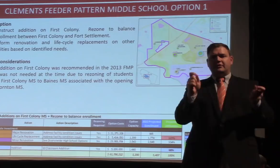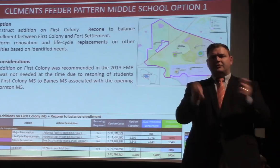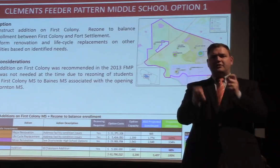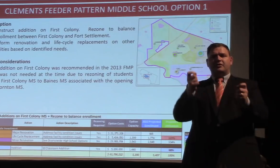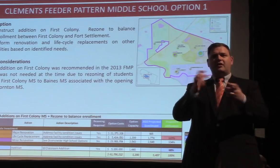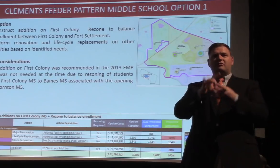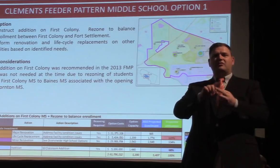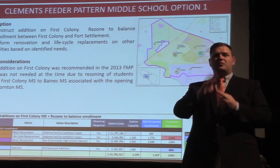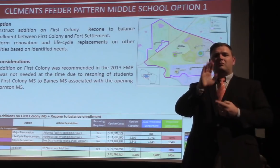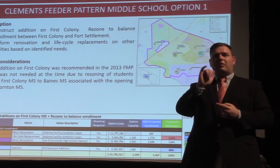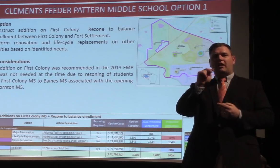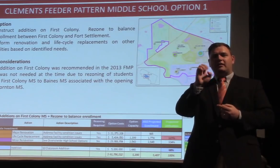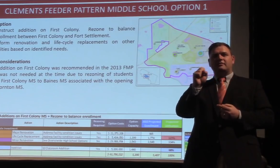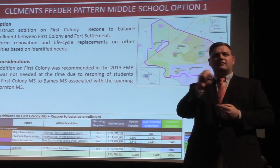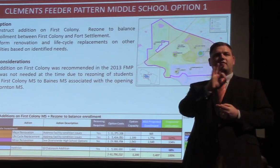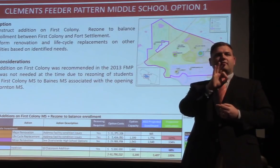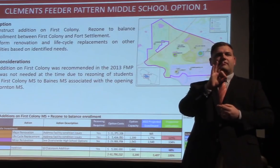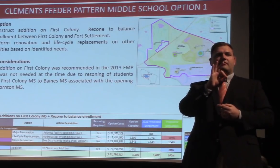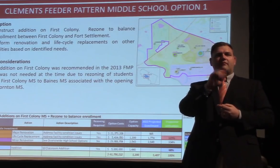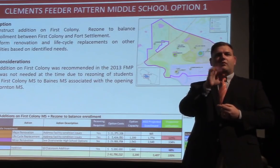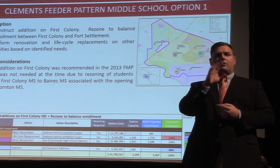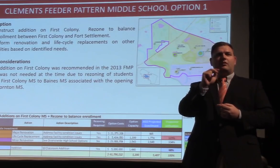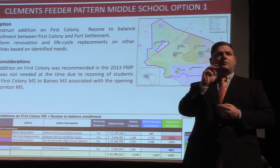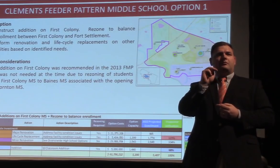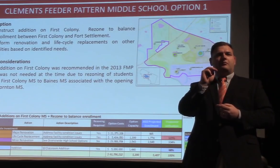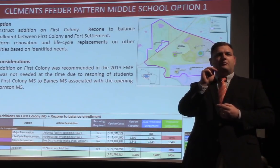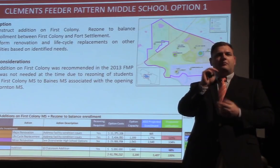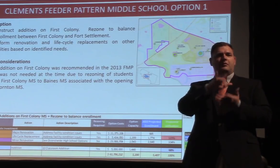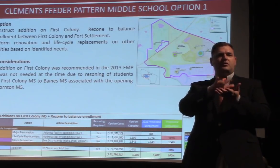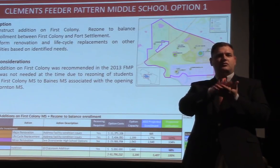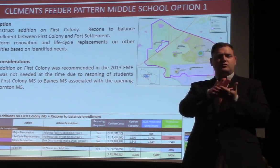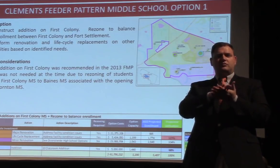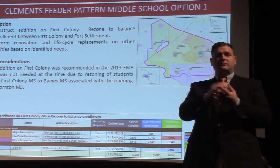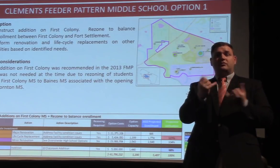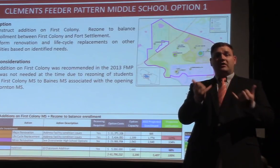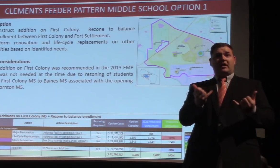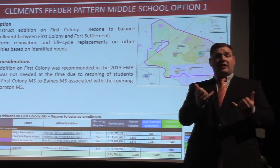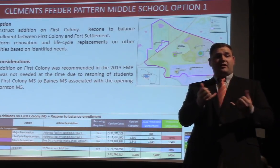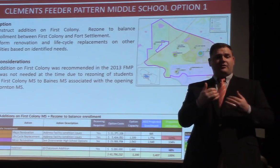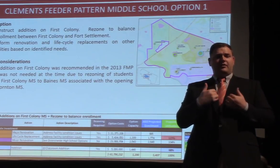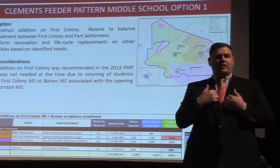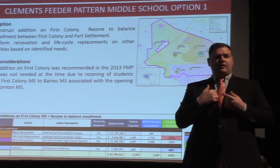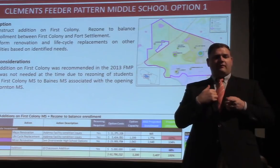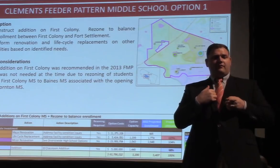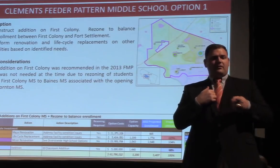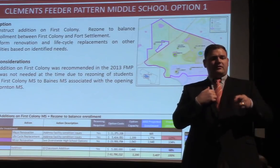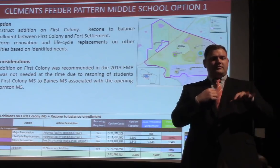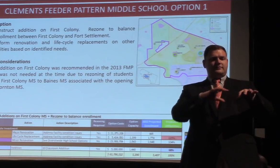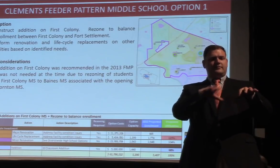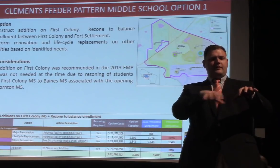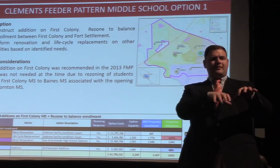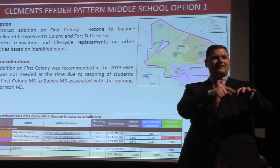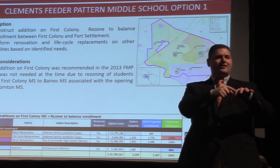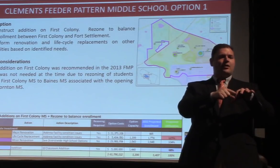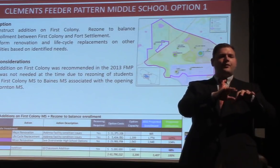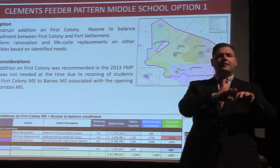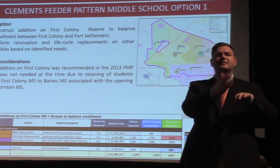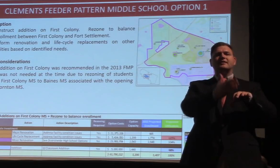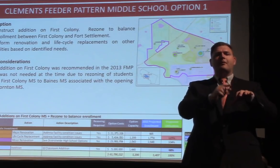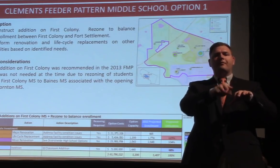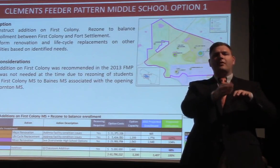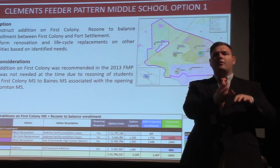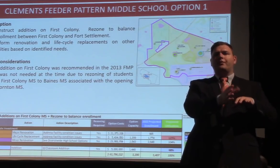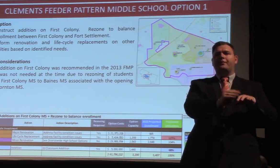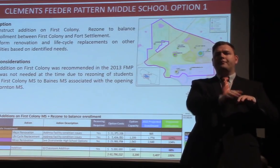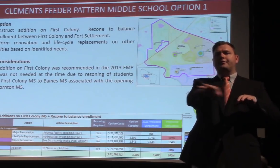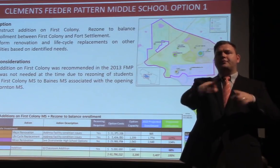and Thornton Middle School. So, currently, there's a portion of First Colony that actually feeds into Ridge Point. That's the Gene Schiff area.